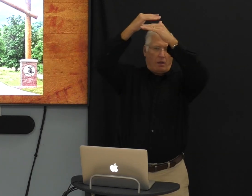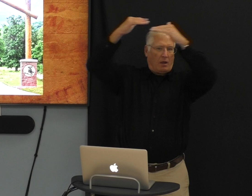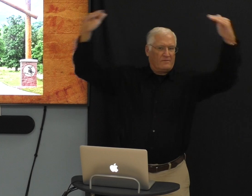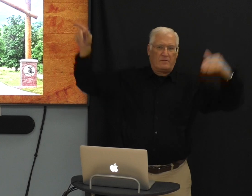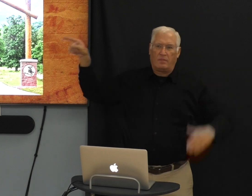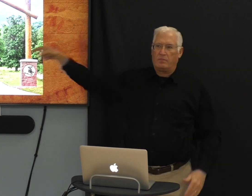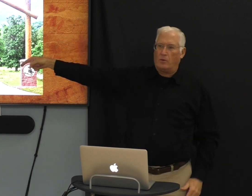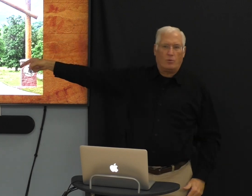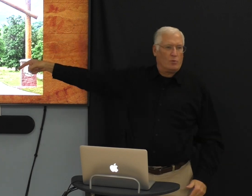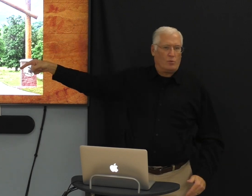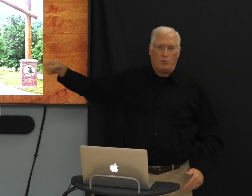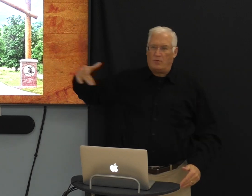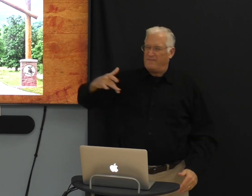felt that that was heaven.